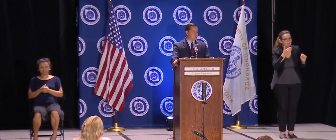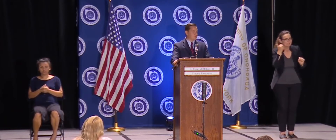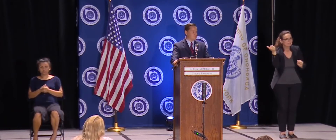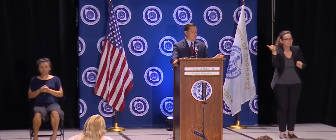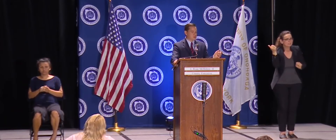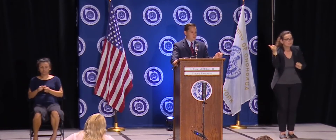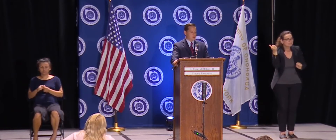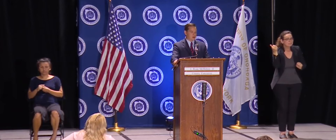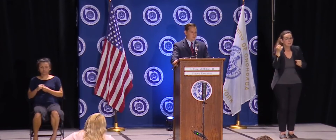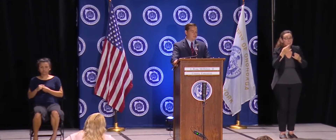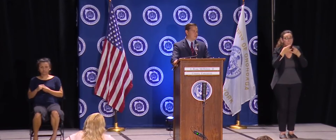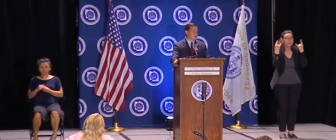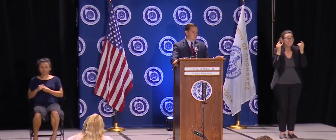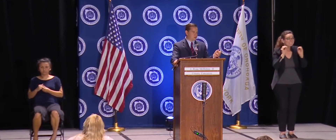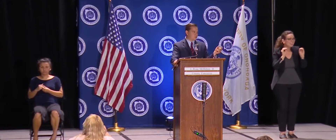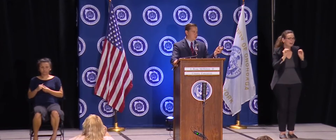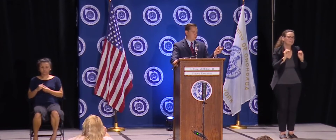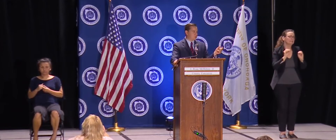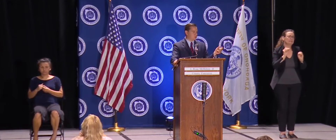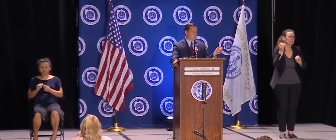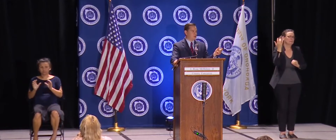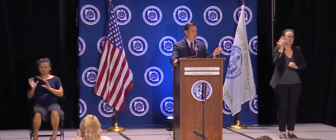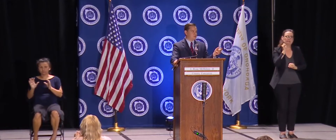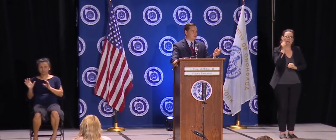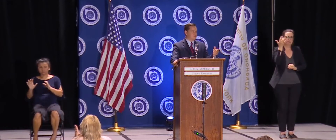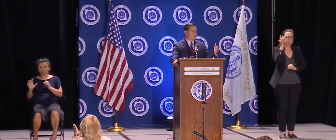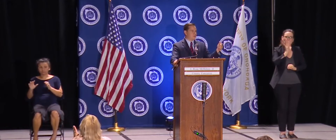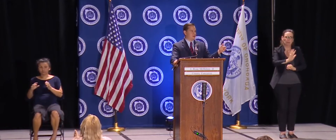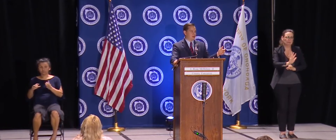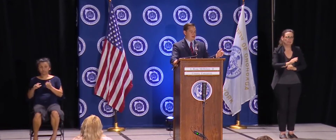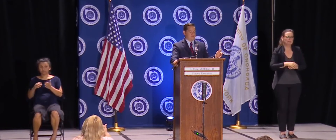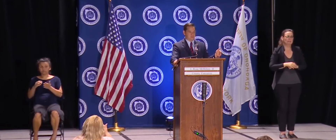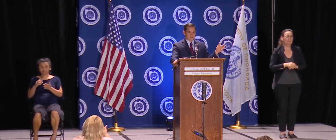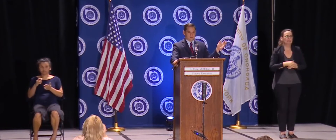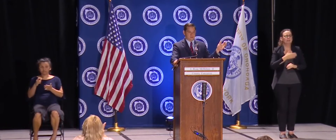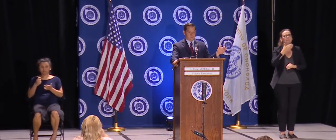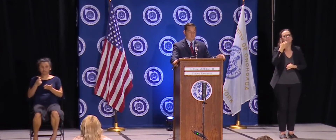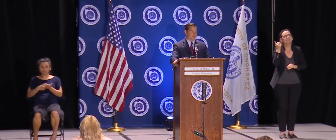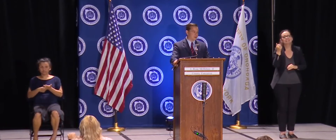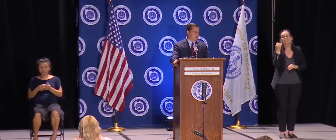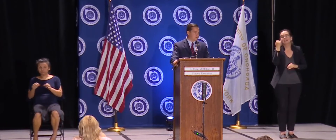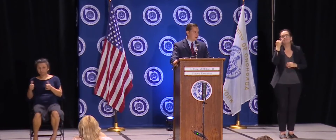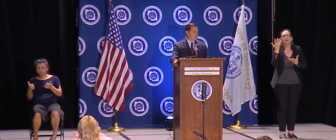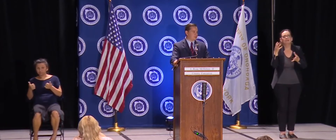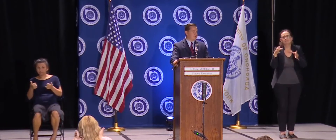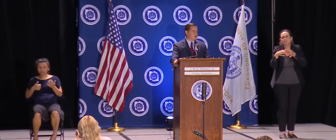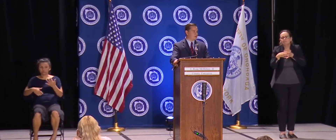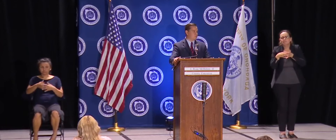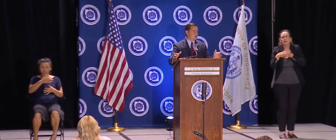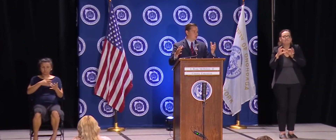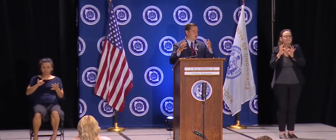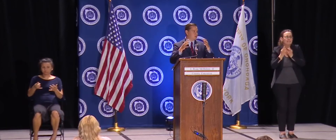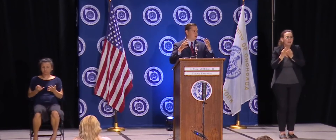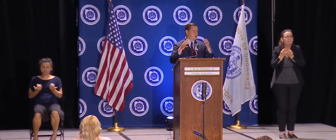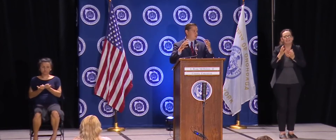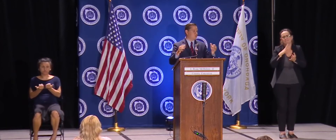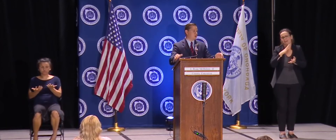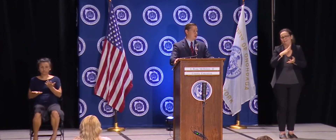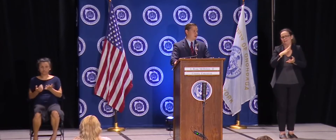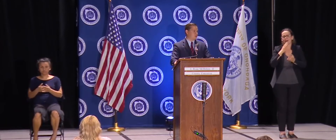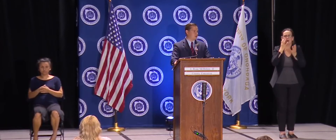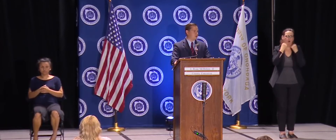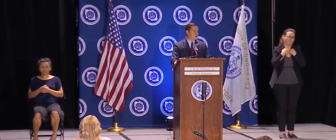mask if you're that close. I think it's different if you're with your brother and sister or mom and dad having a picnic together than it is being with